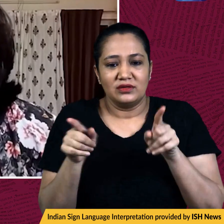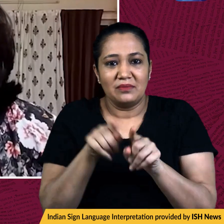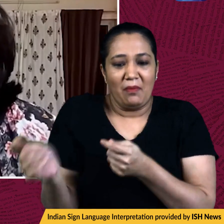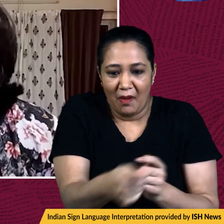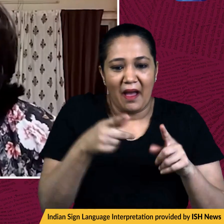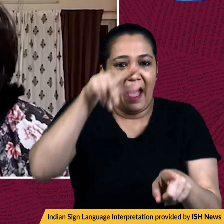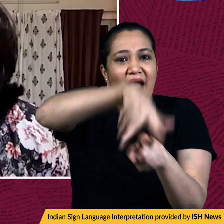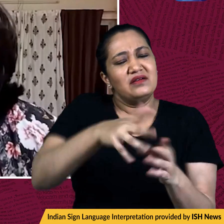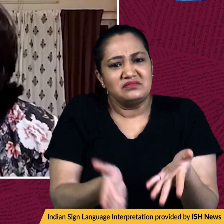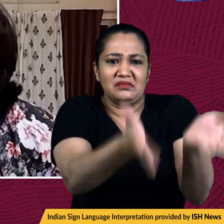I don't know what.